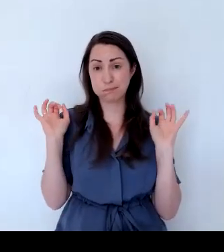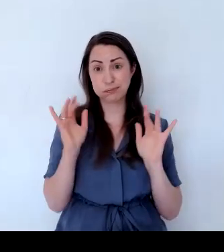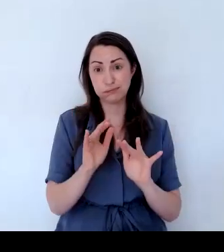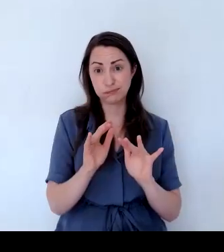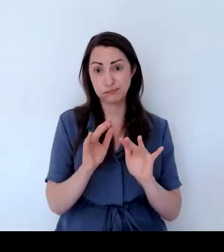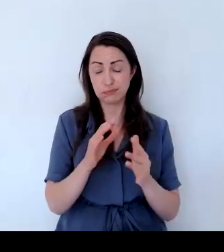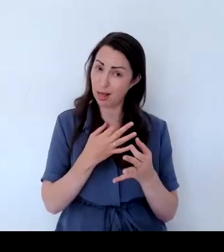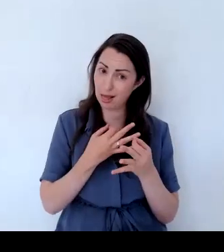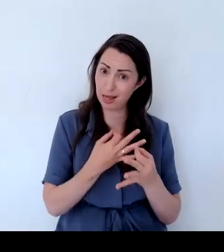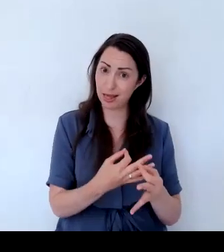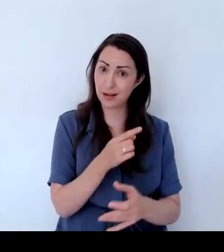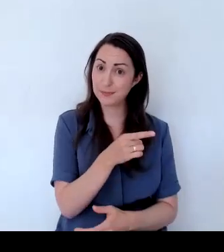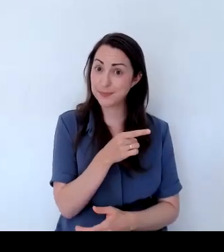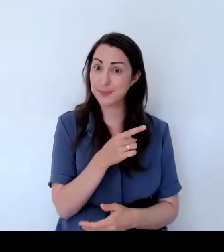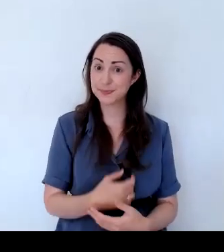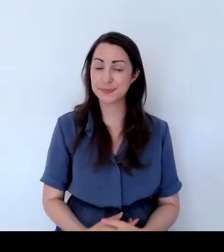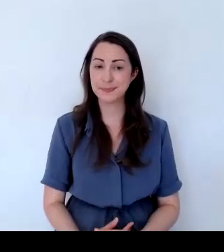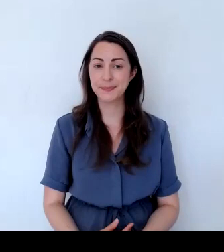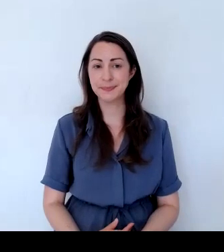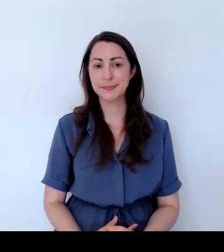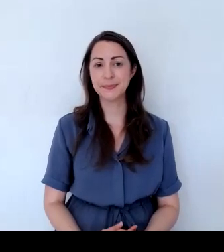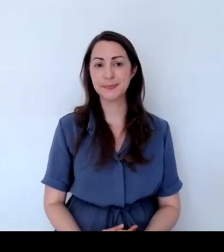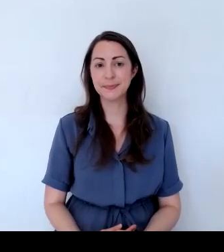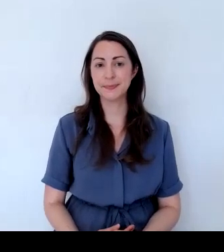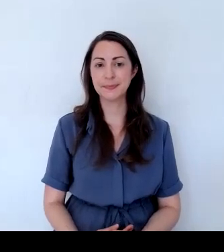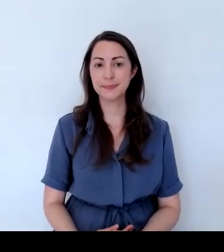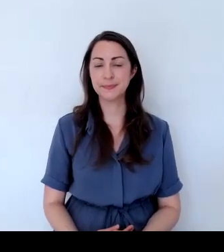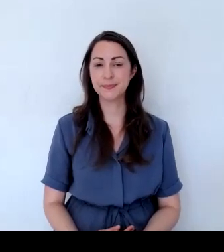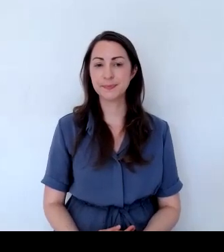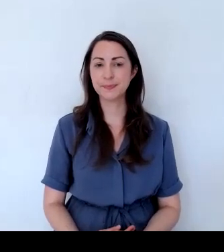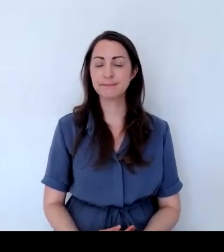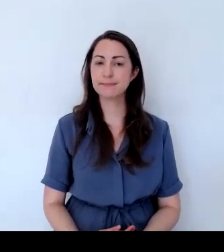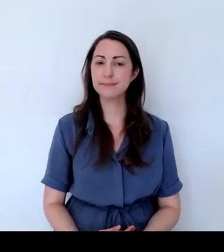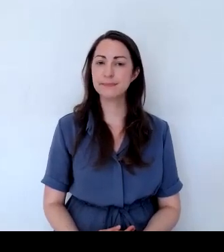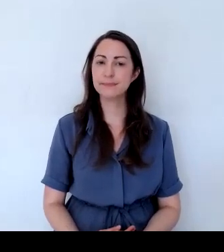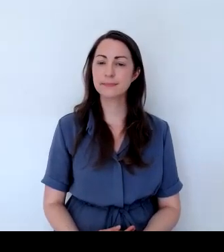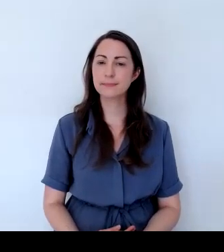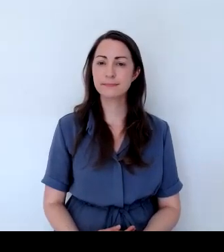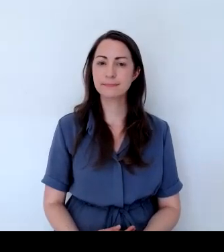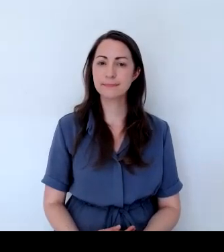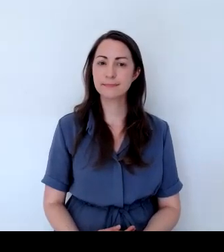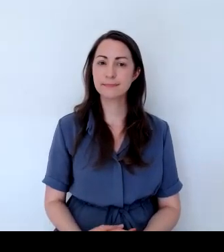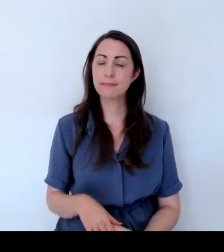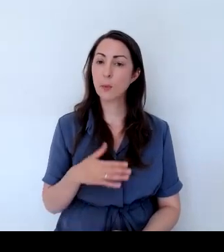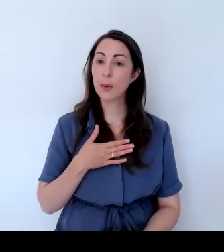Okay. And I'd also like to show you, just over here,